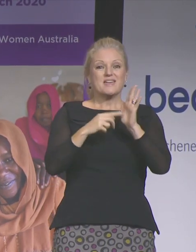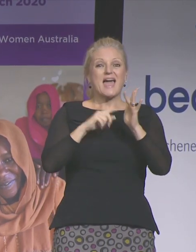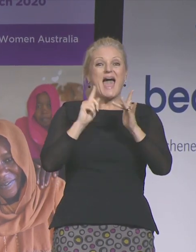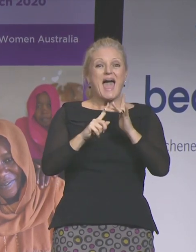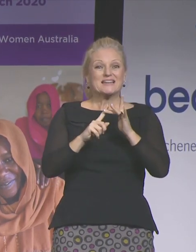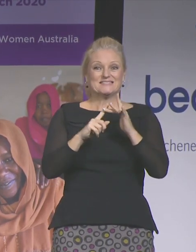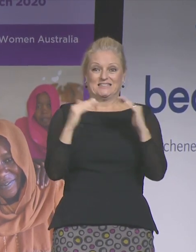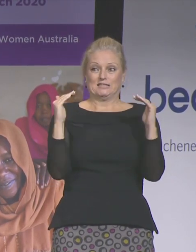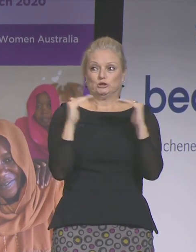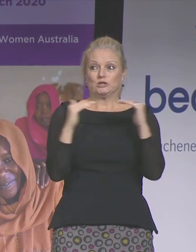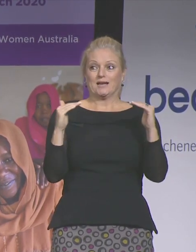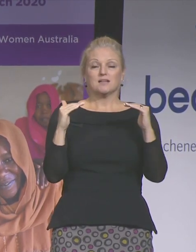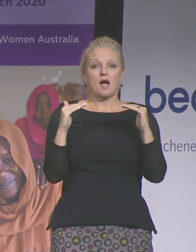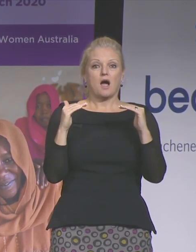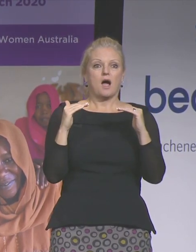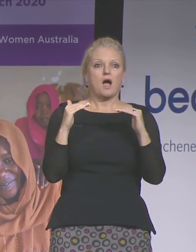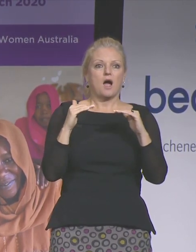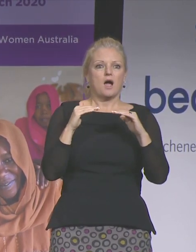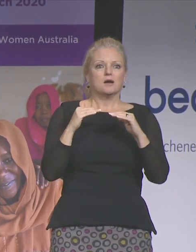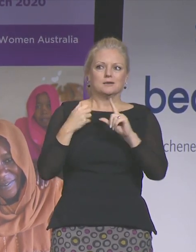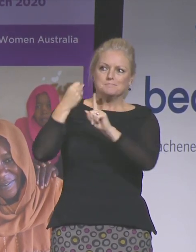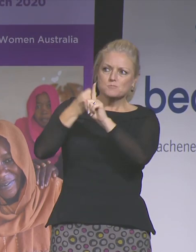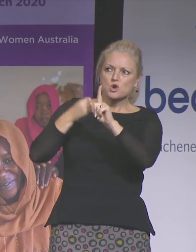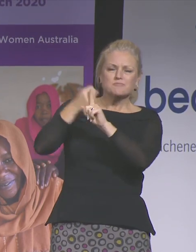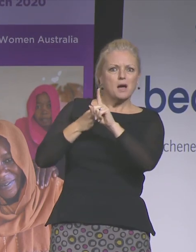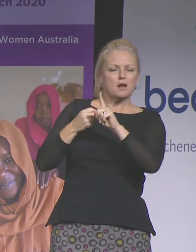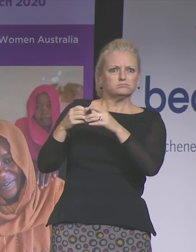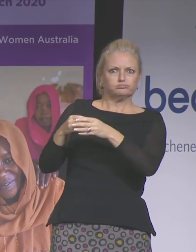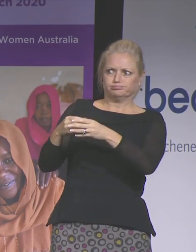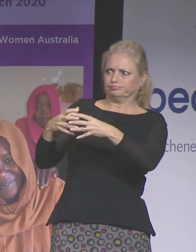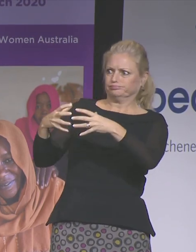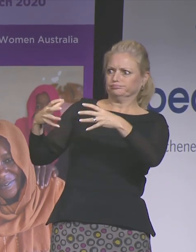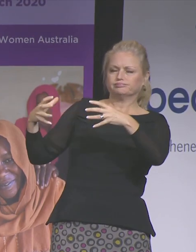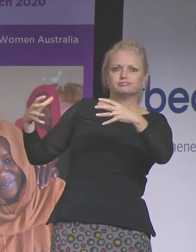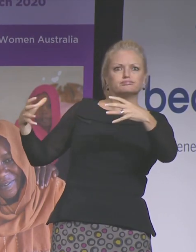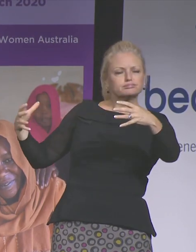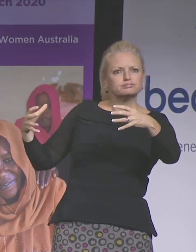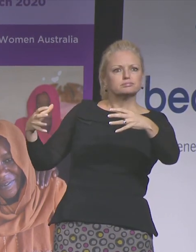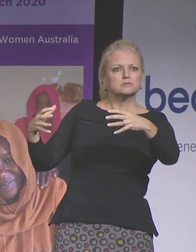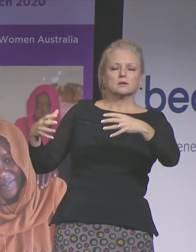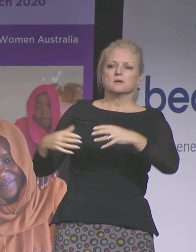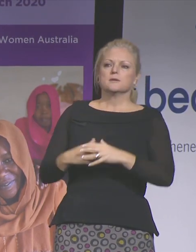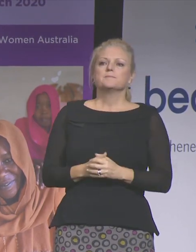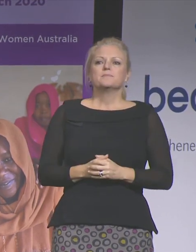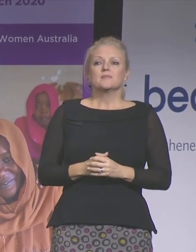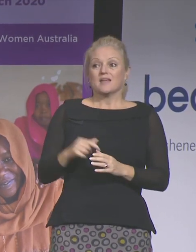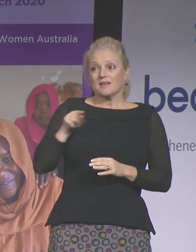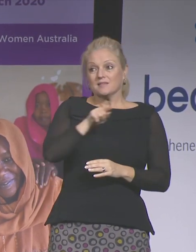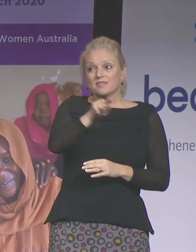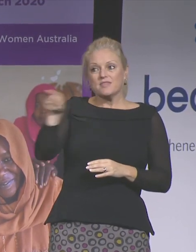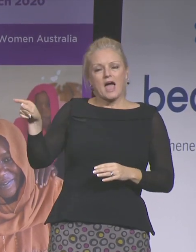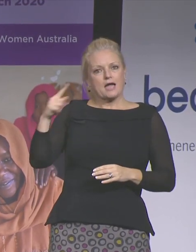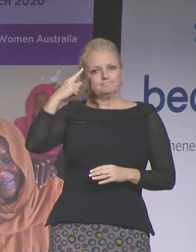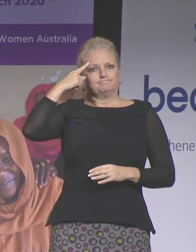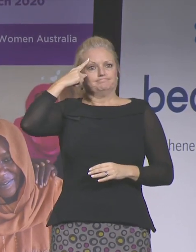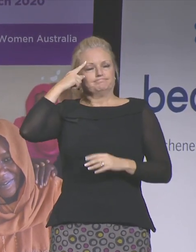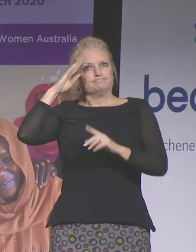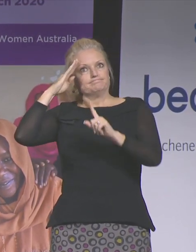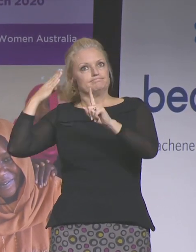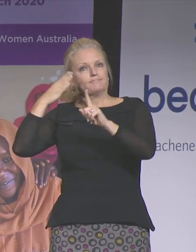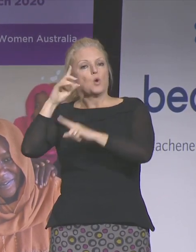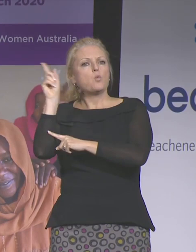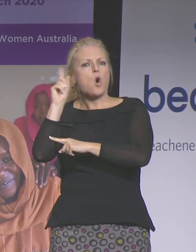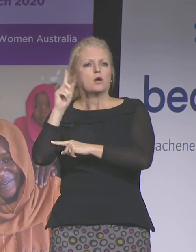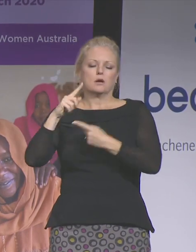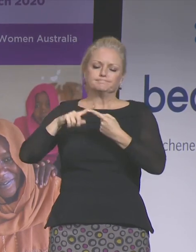its funding and resources coming from all corners of the world. It has as its focus the so-called protection of a family,